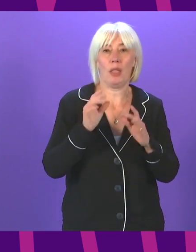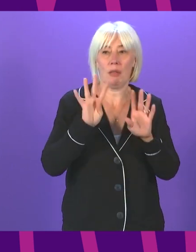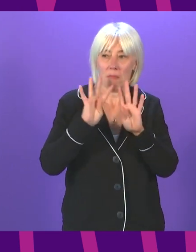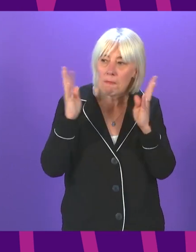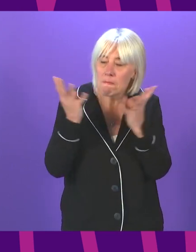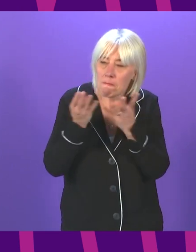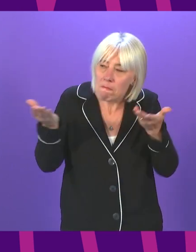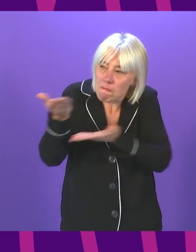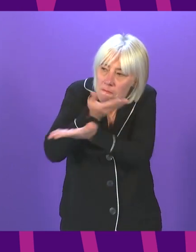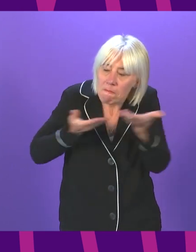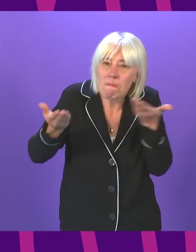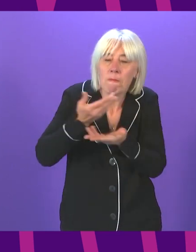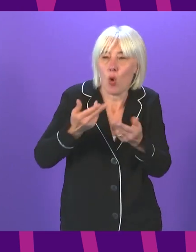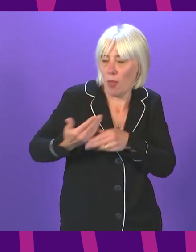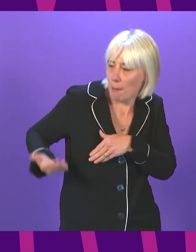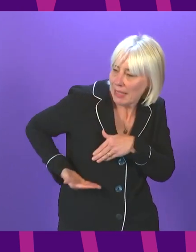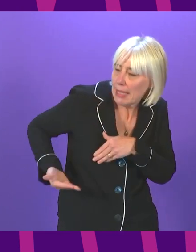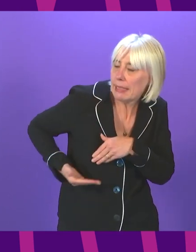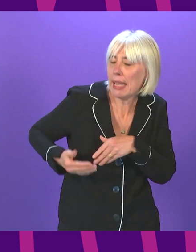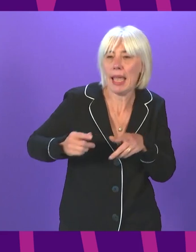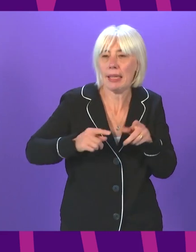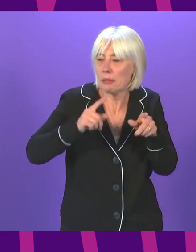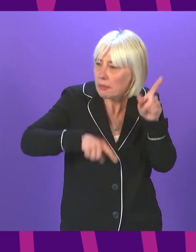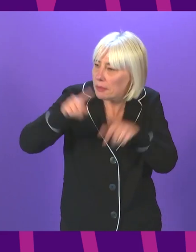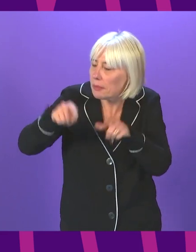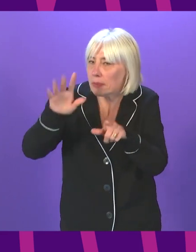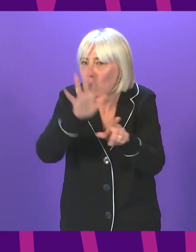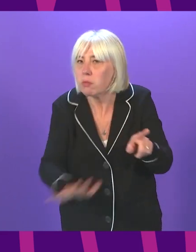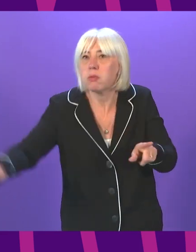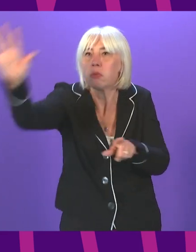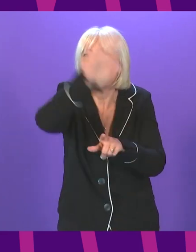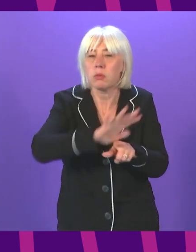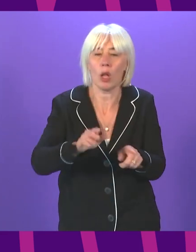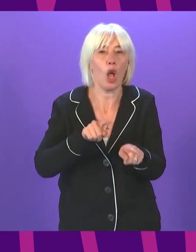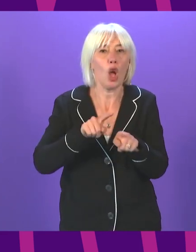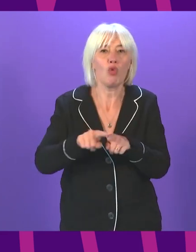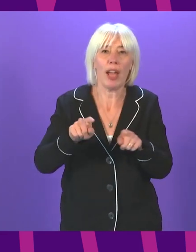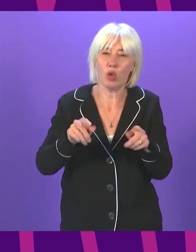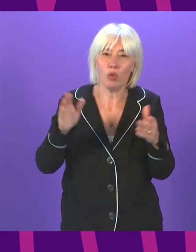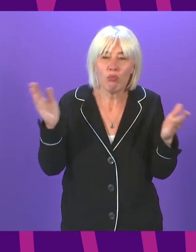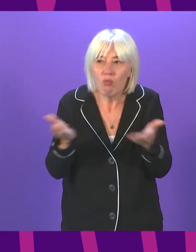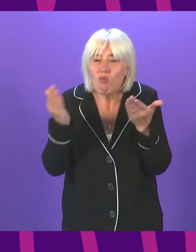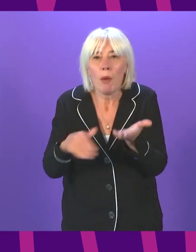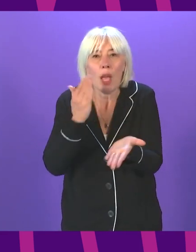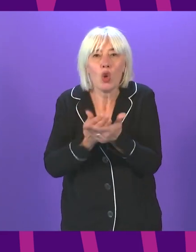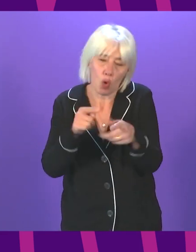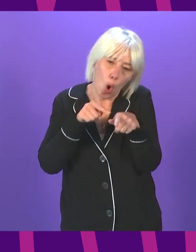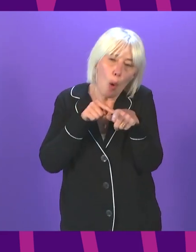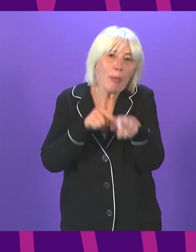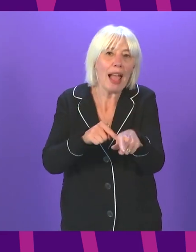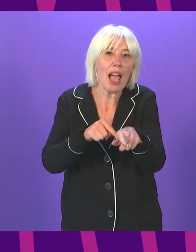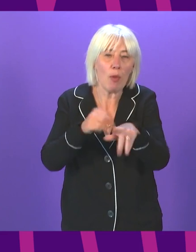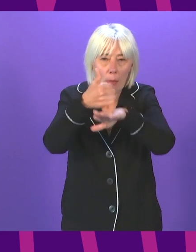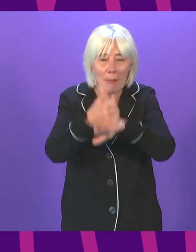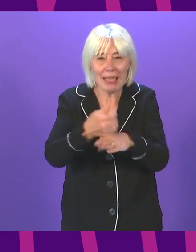closely with business and sectoral organisations across the country to encourage significantly increased compliance with existing baseline